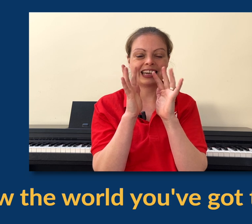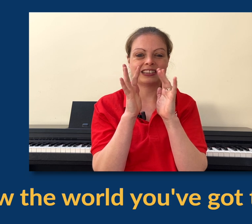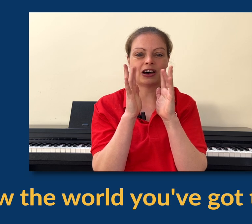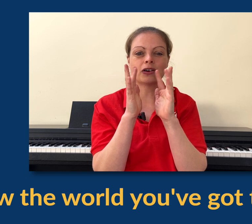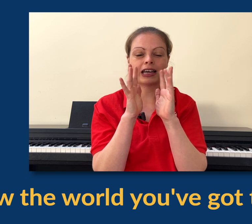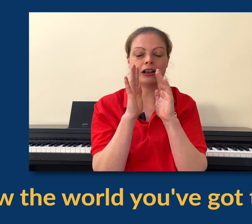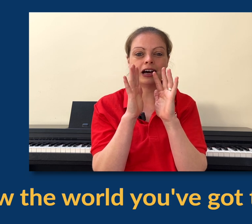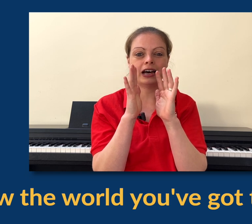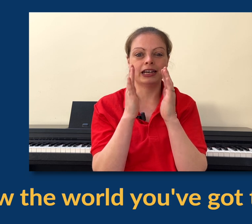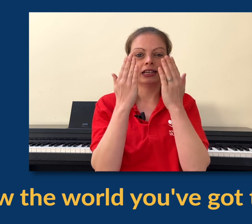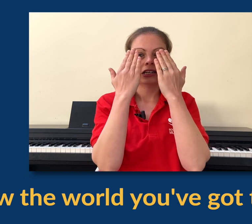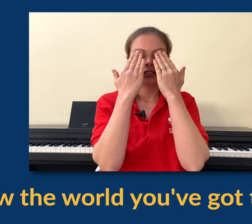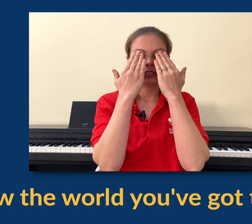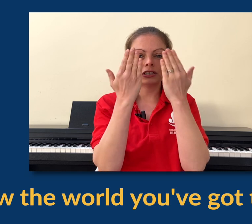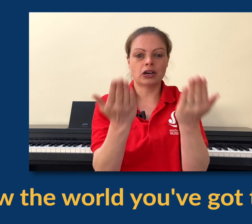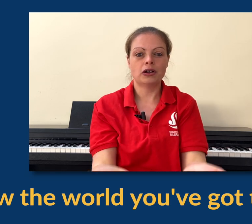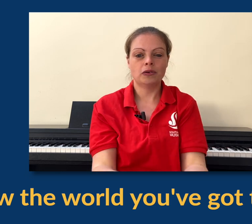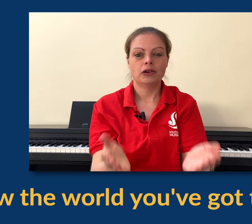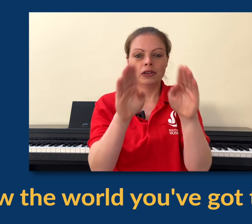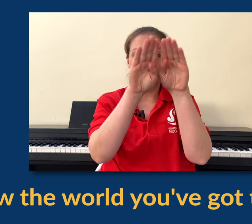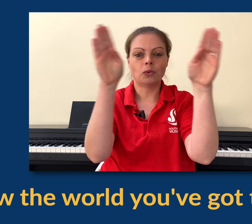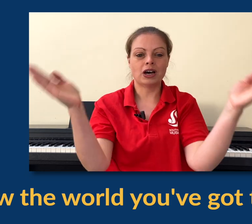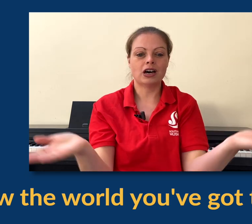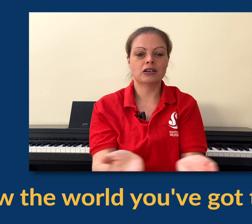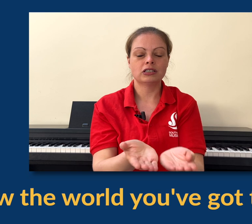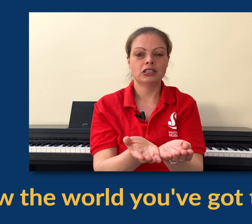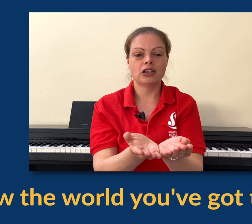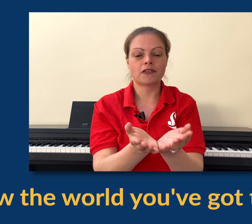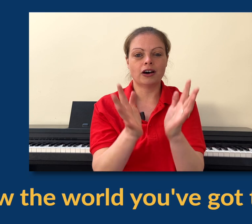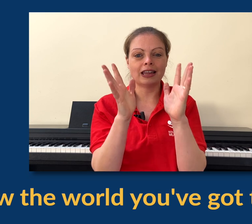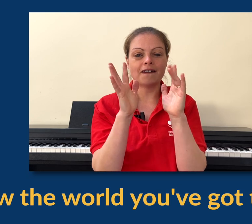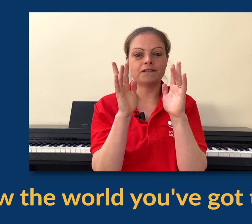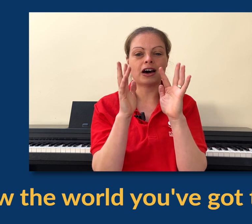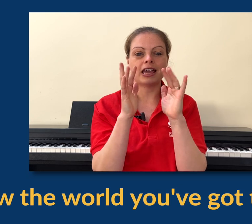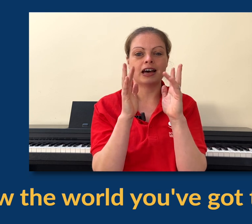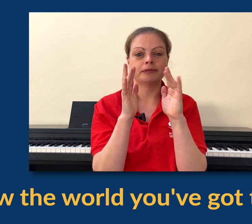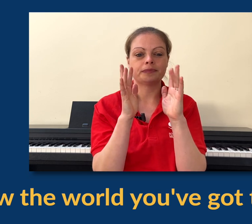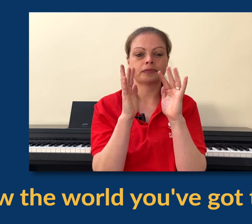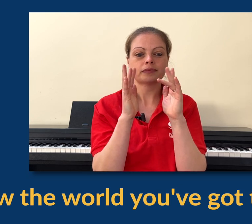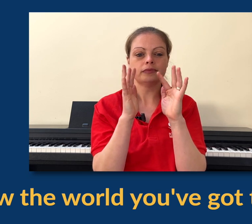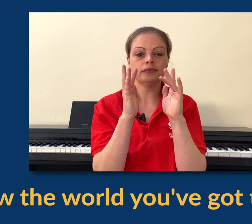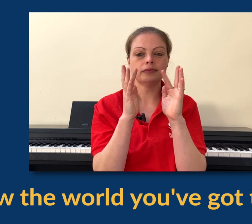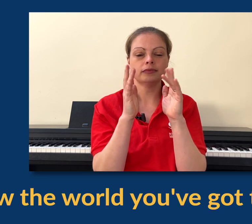Okay, so the whole of that line, show the world, you've got that fire.